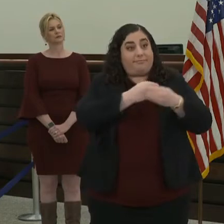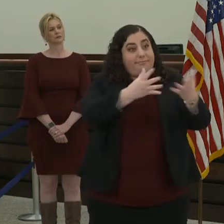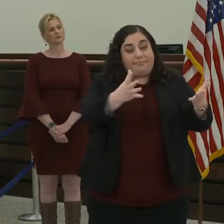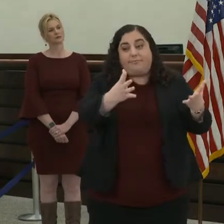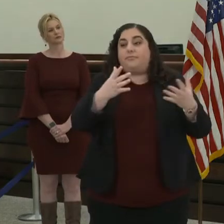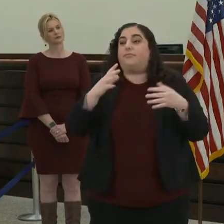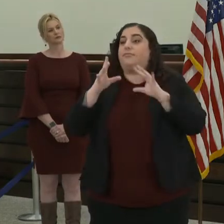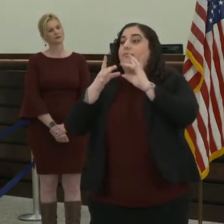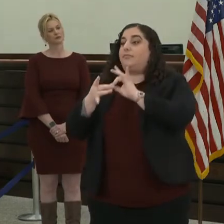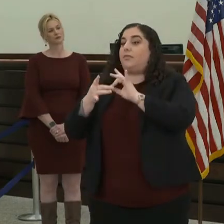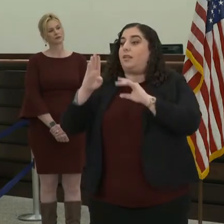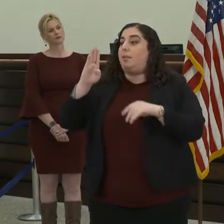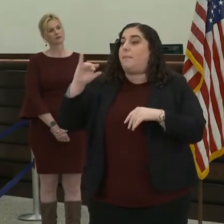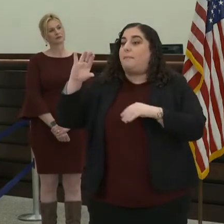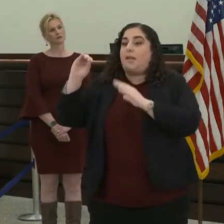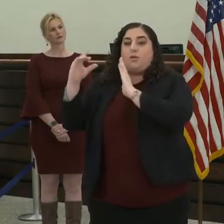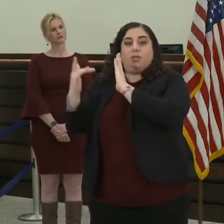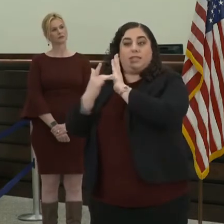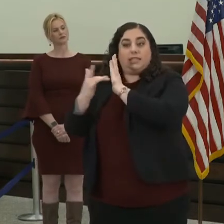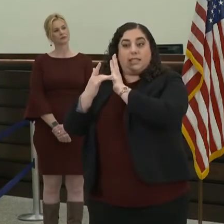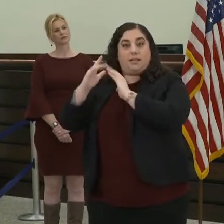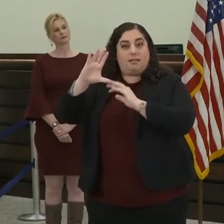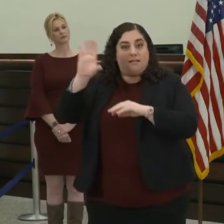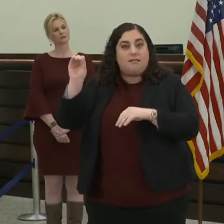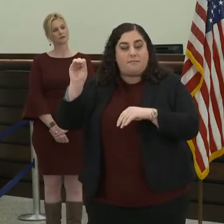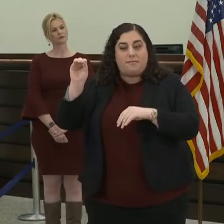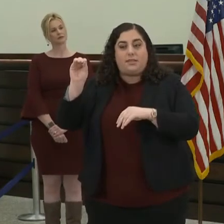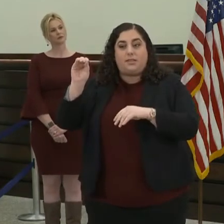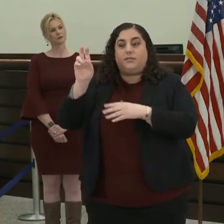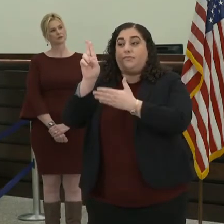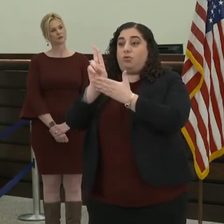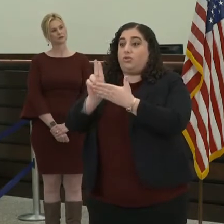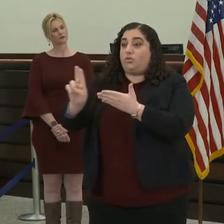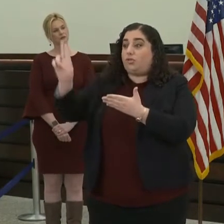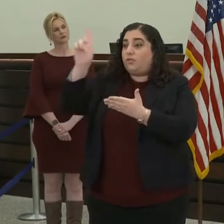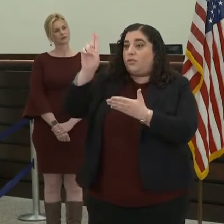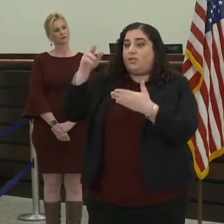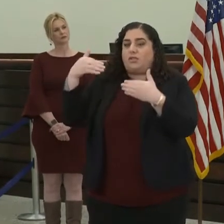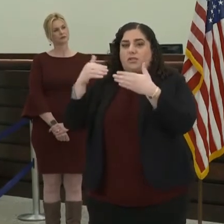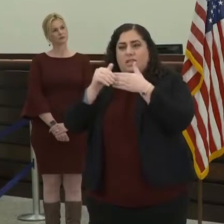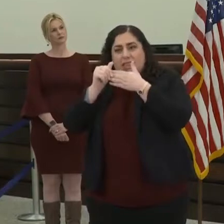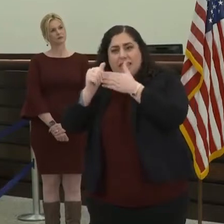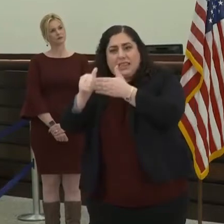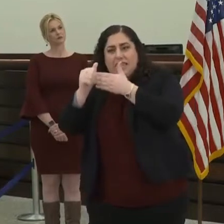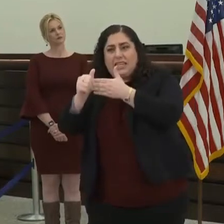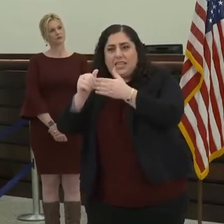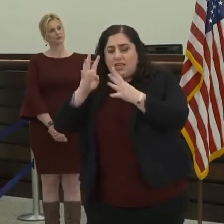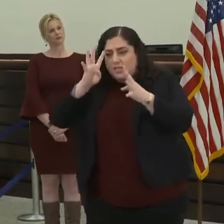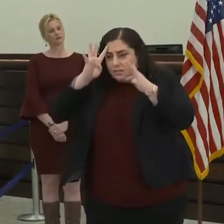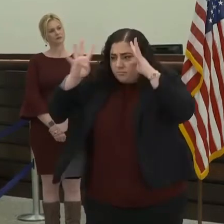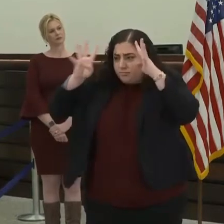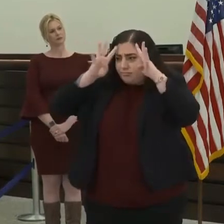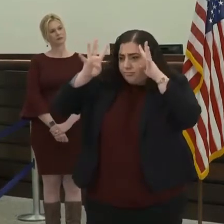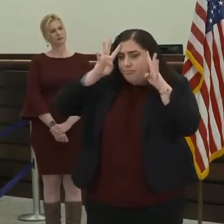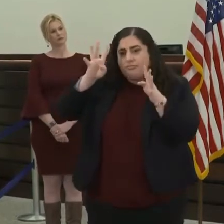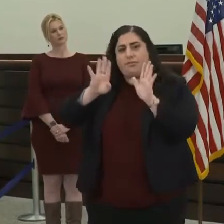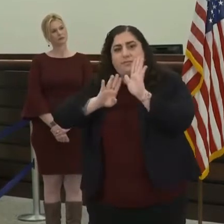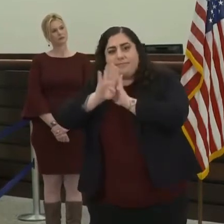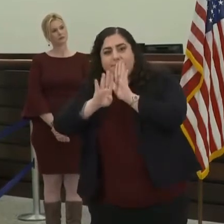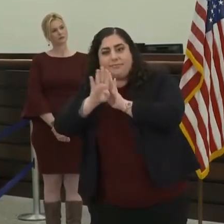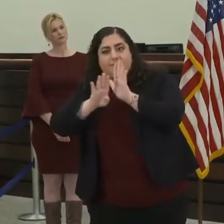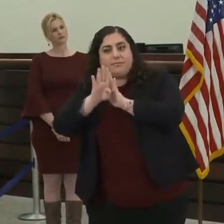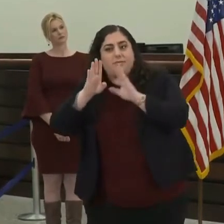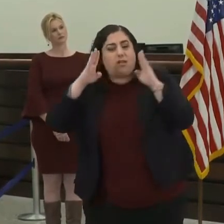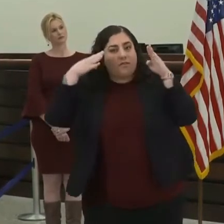biotech companies and universities that are really stepping forward during a time of great need during the fight against